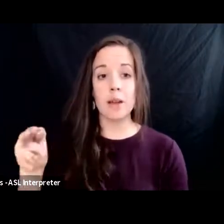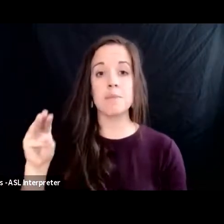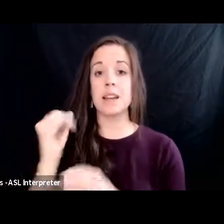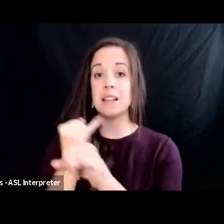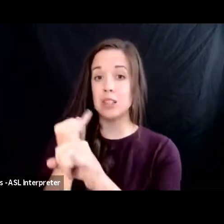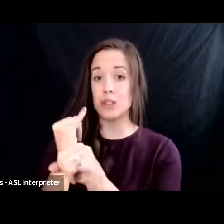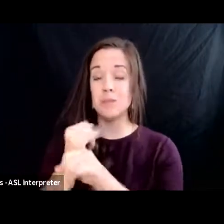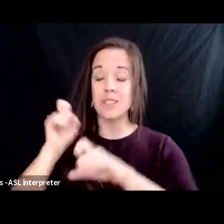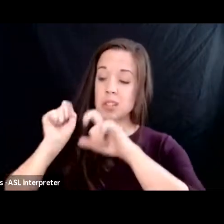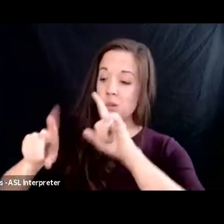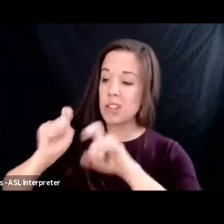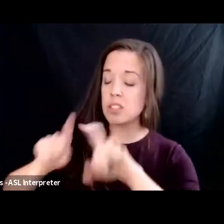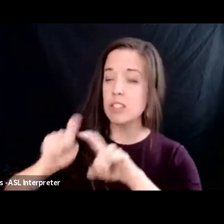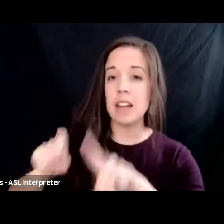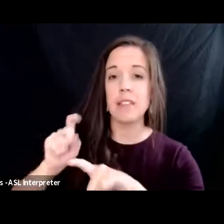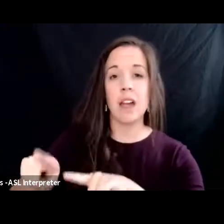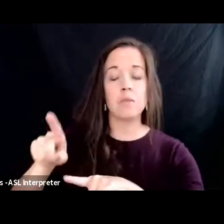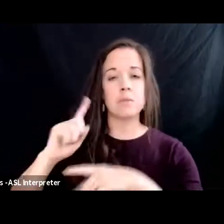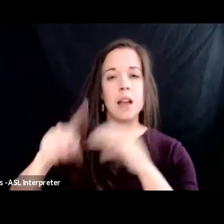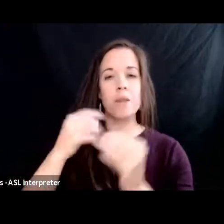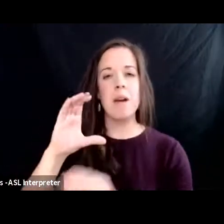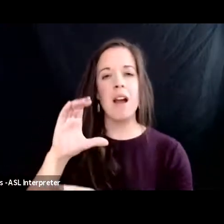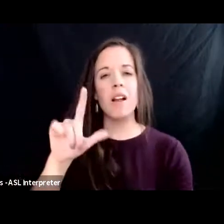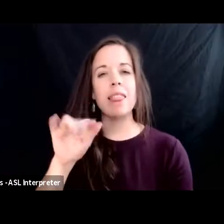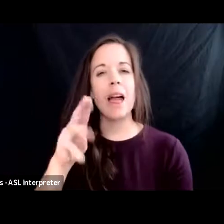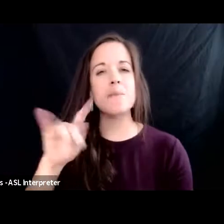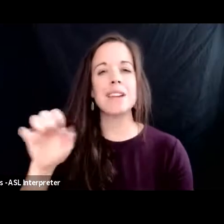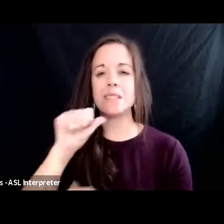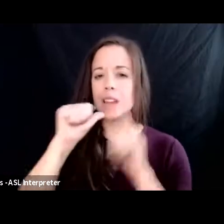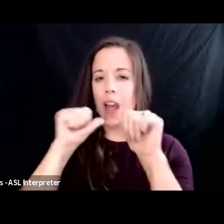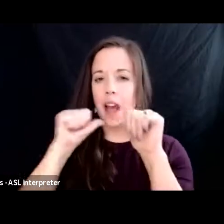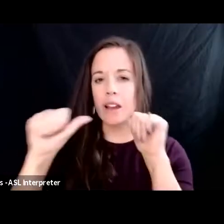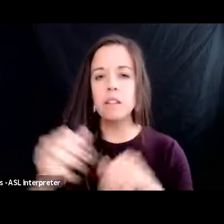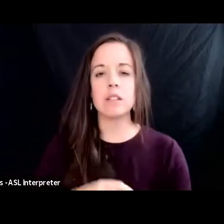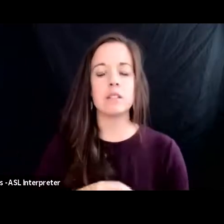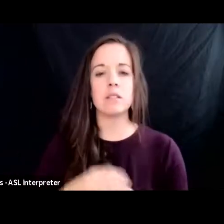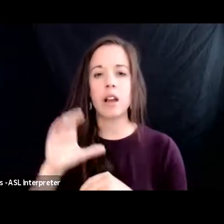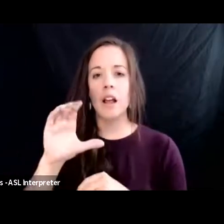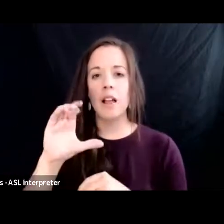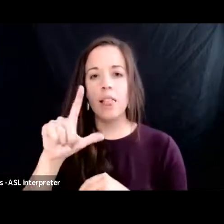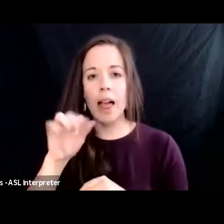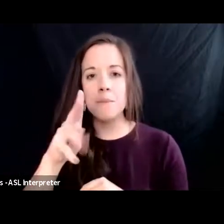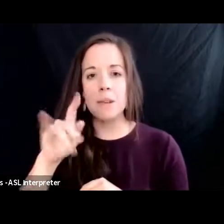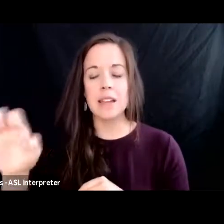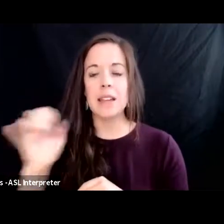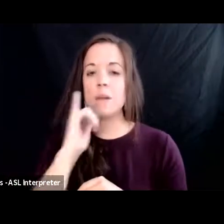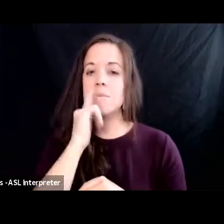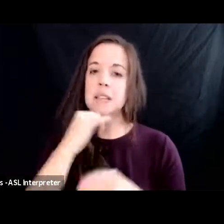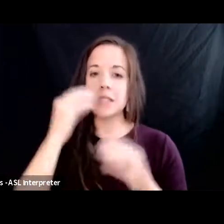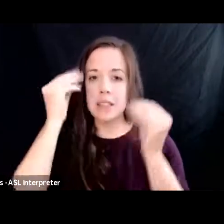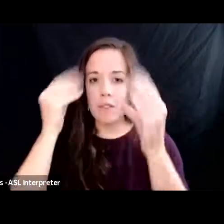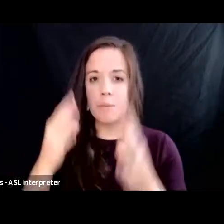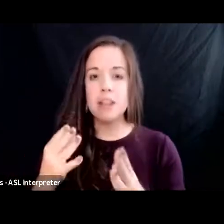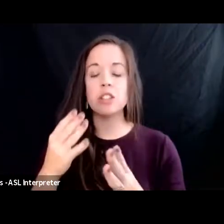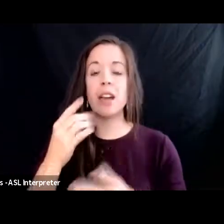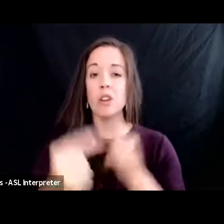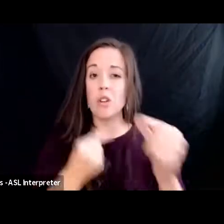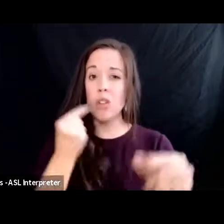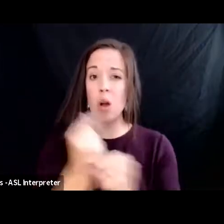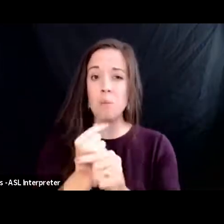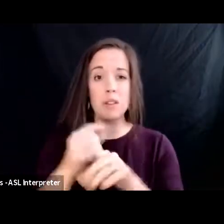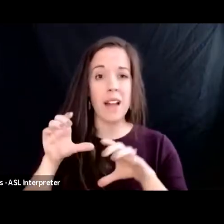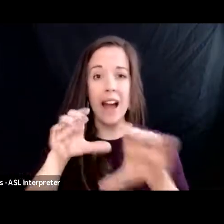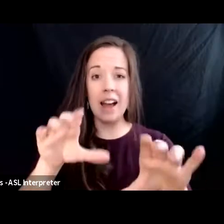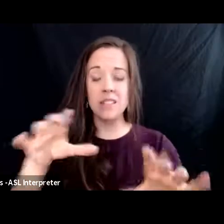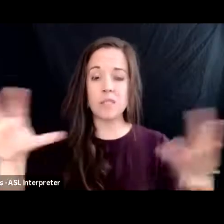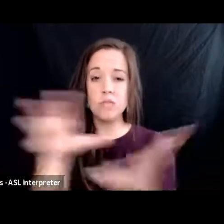questioning them about climate denial climate misinformation and their global acts of destruction of our